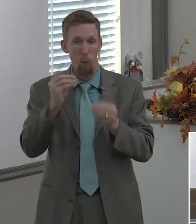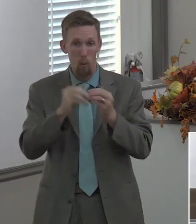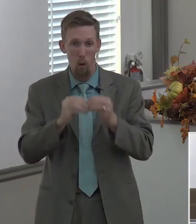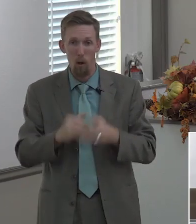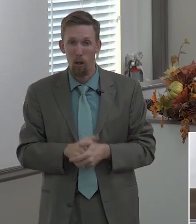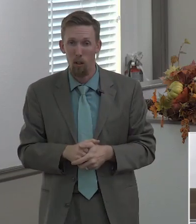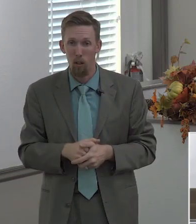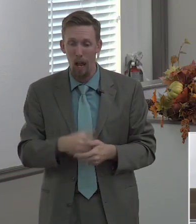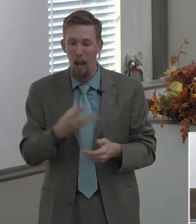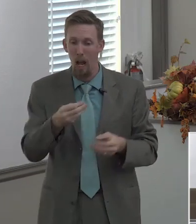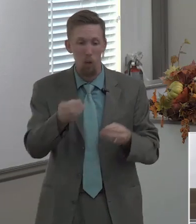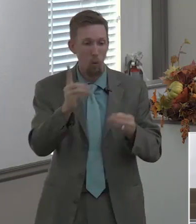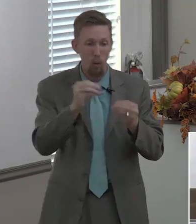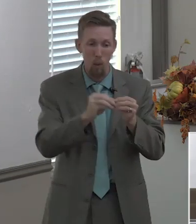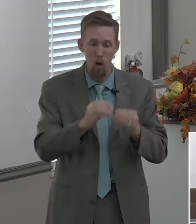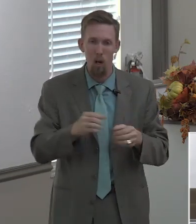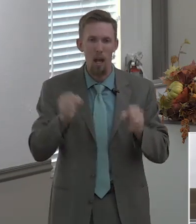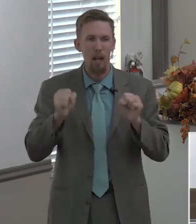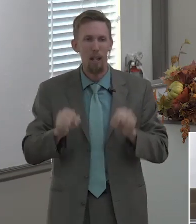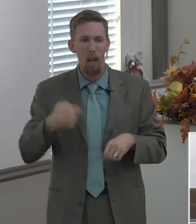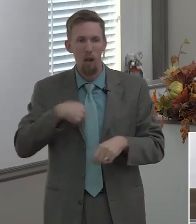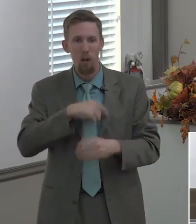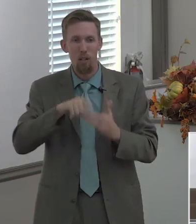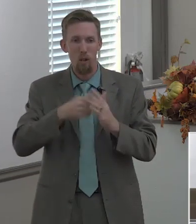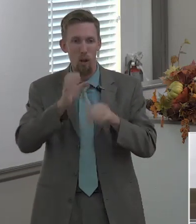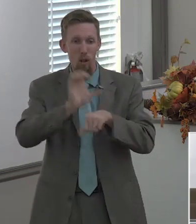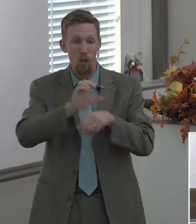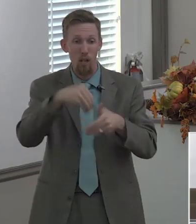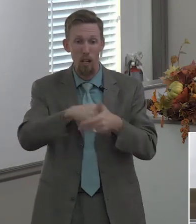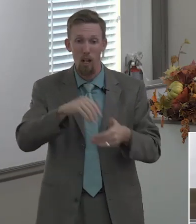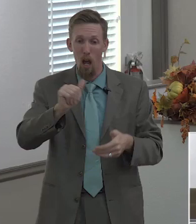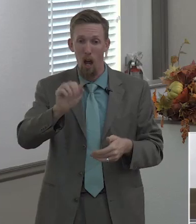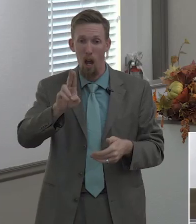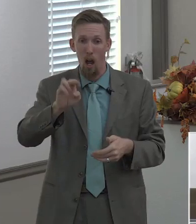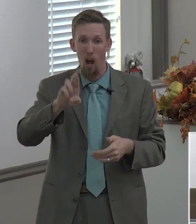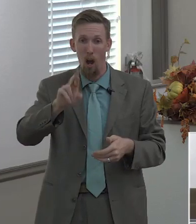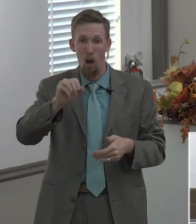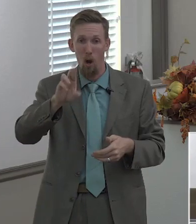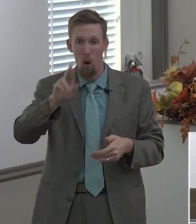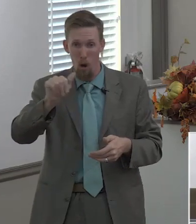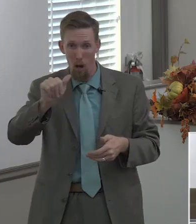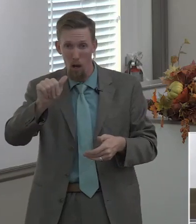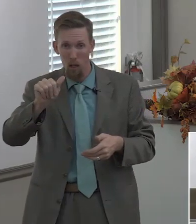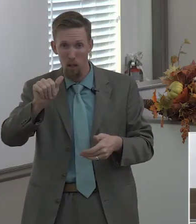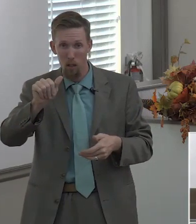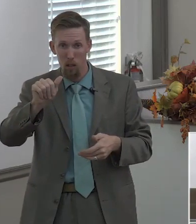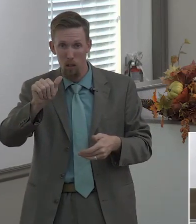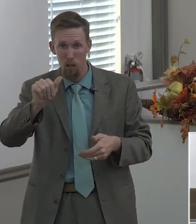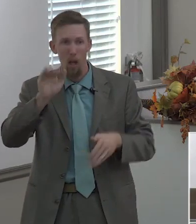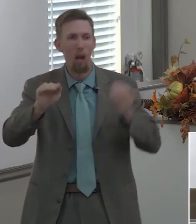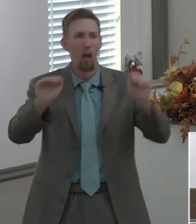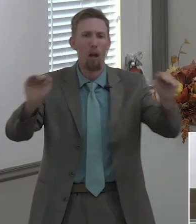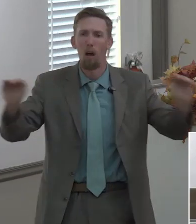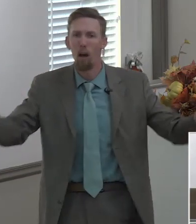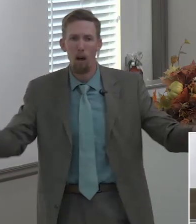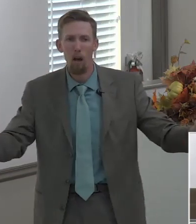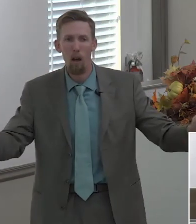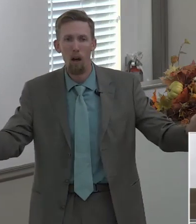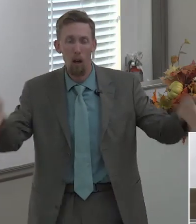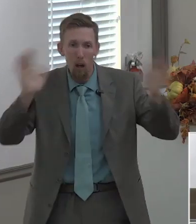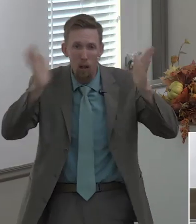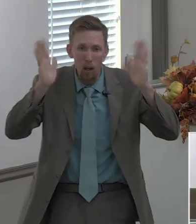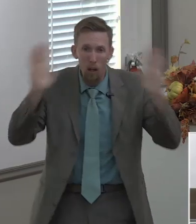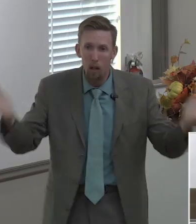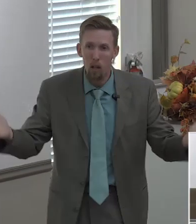elmwood baptist church reproduce itself in aurora hello can elmwood baptist